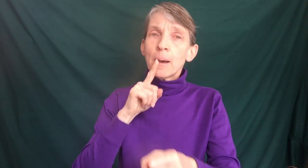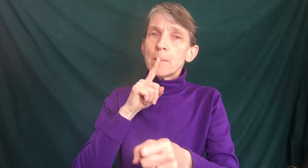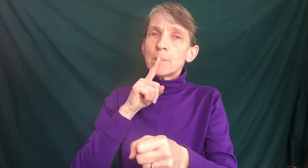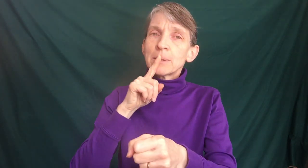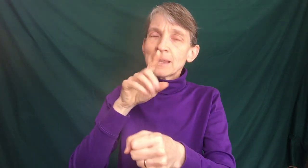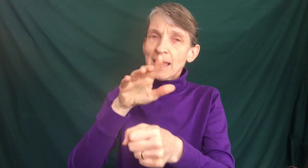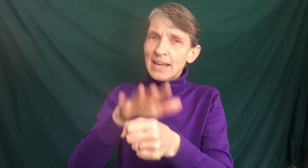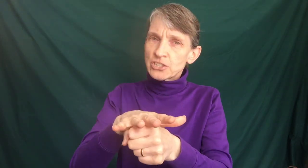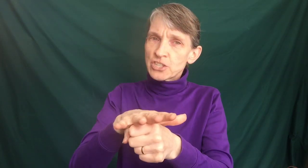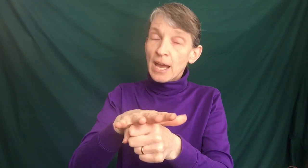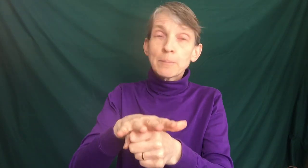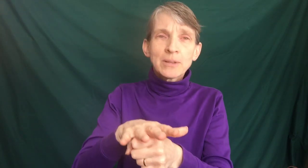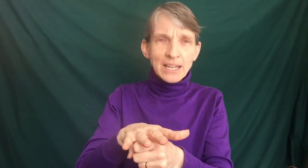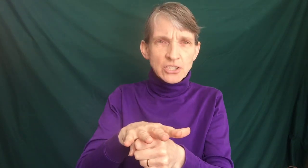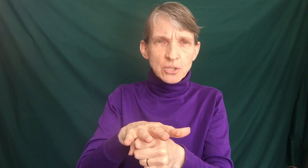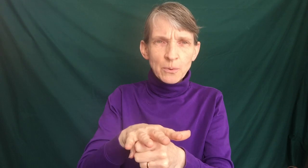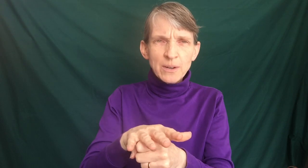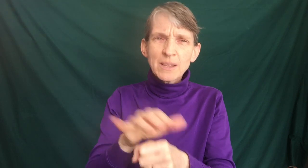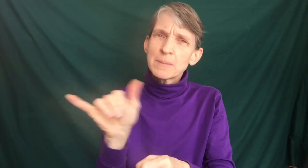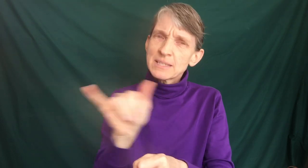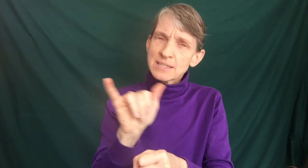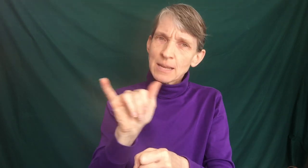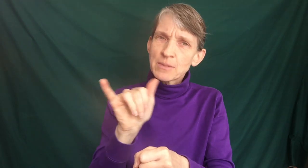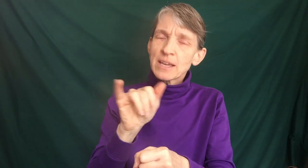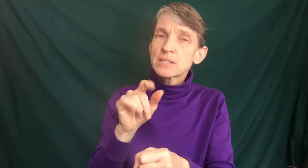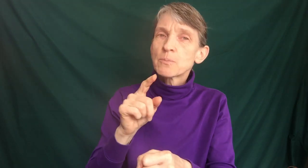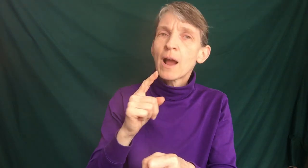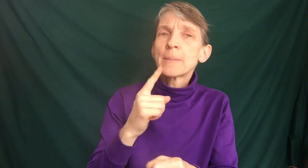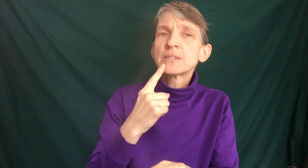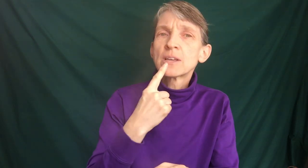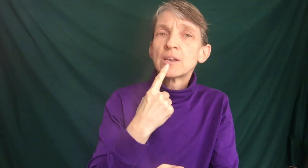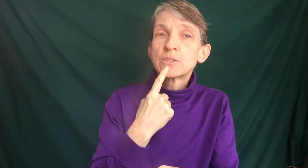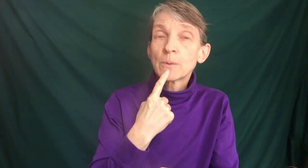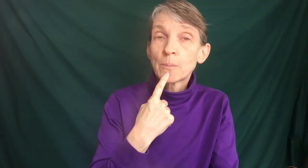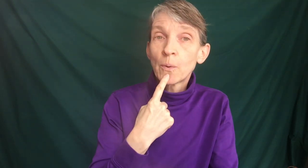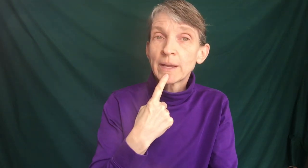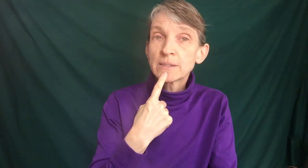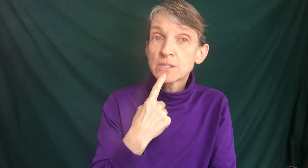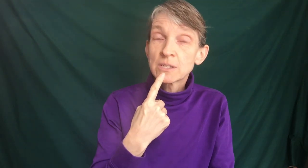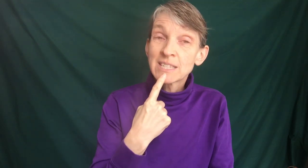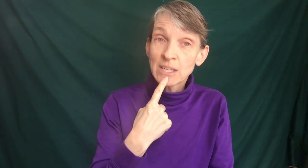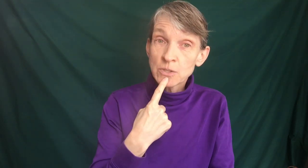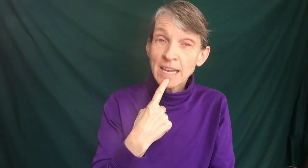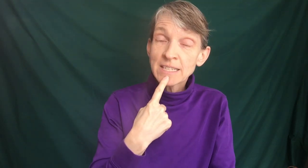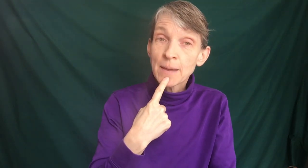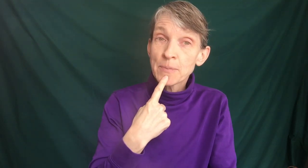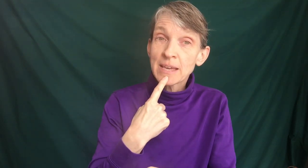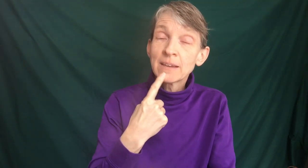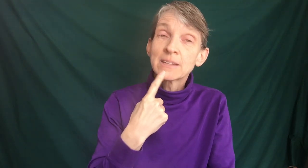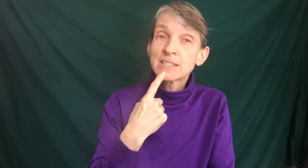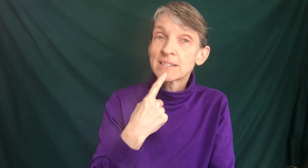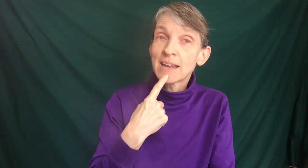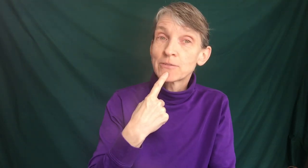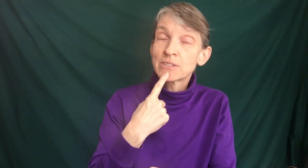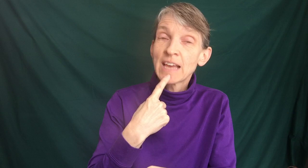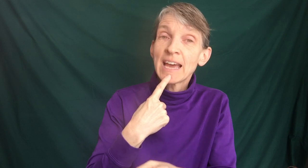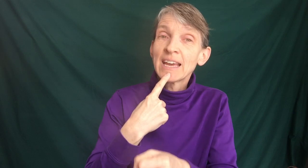pledge, and pledge is a word that means the same thing as promise. So we point to, it's like you say something, this is a sign for say,